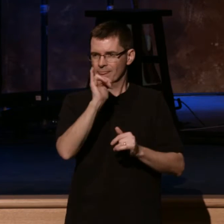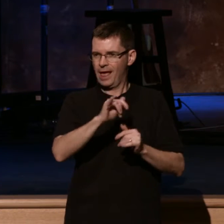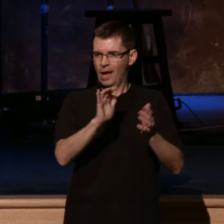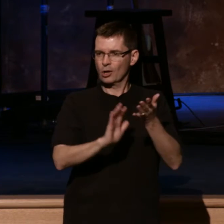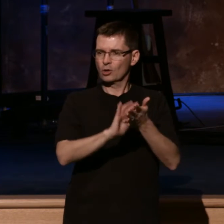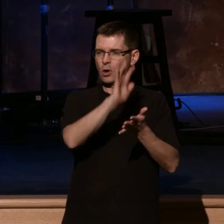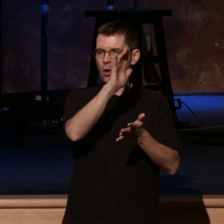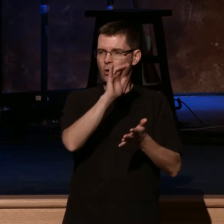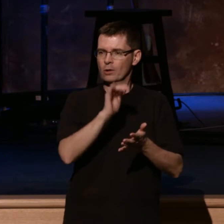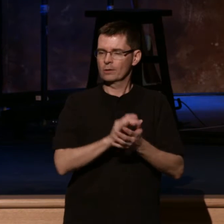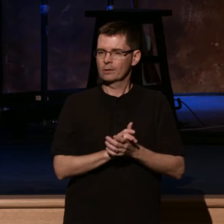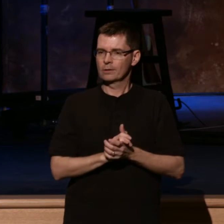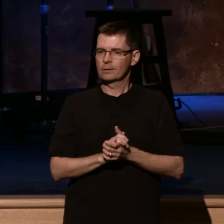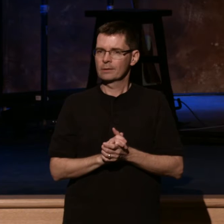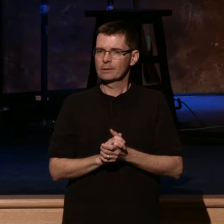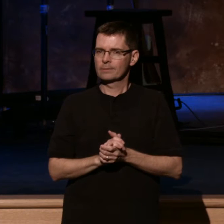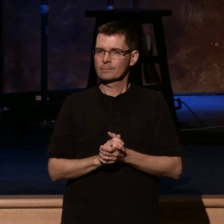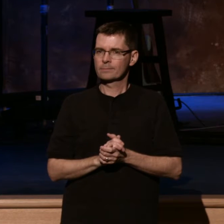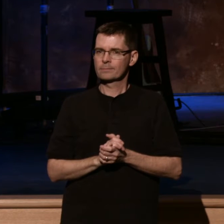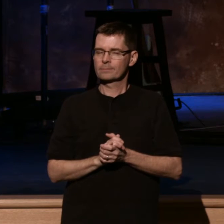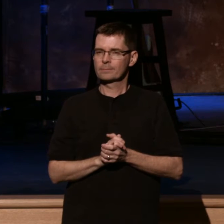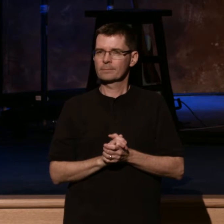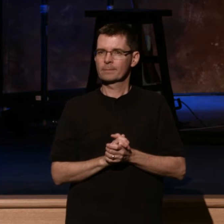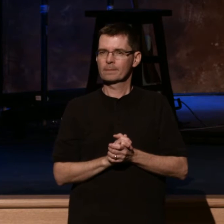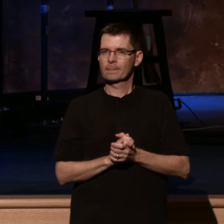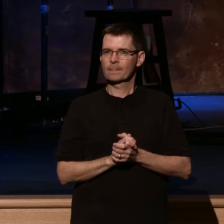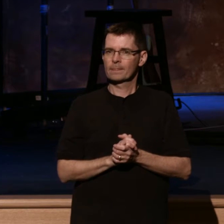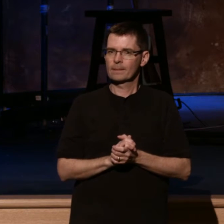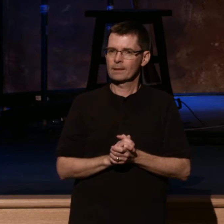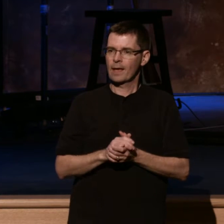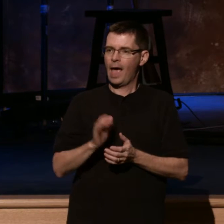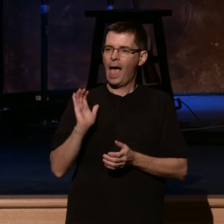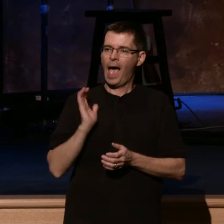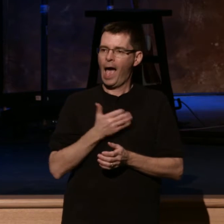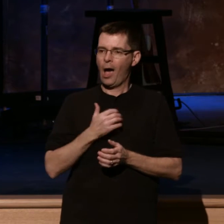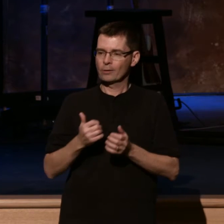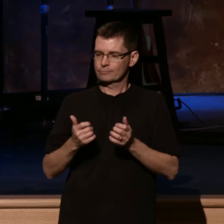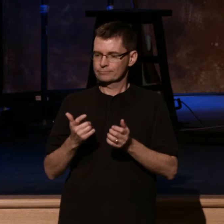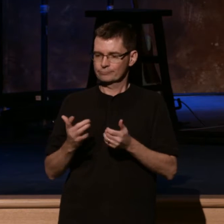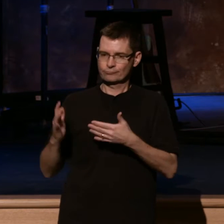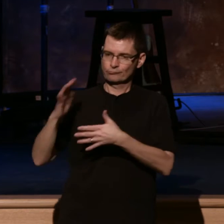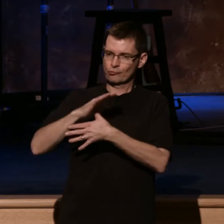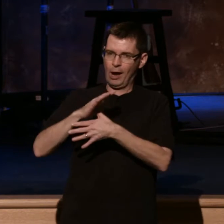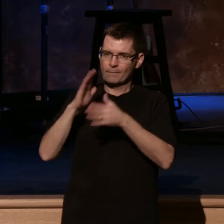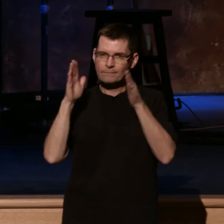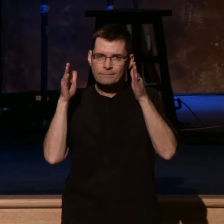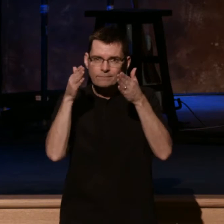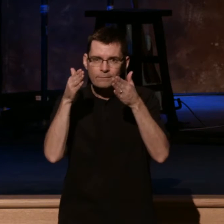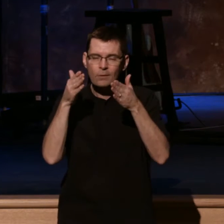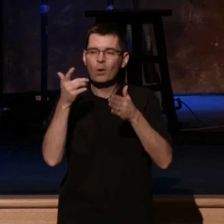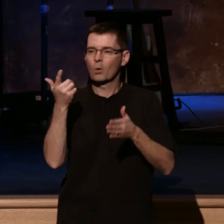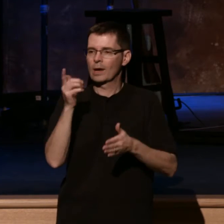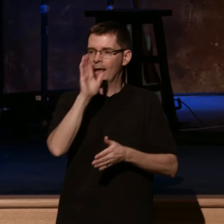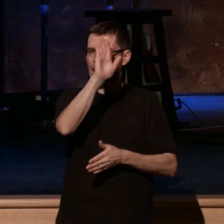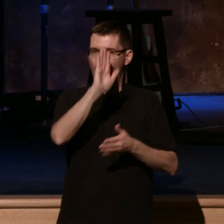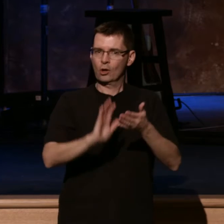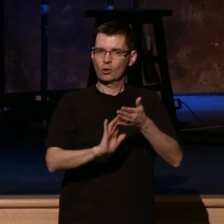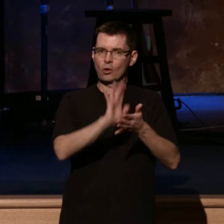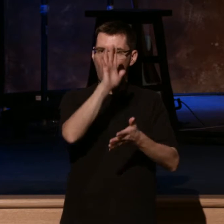idea that our singular concern is his glory in our lives. Paul said it this way.